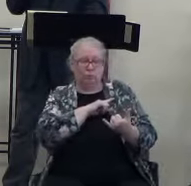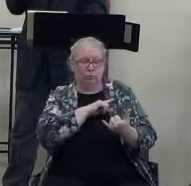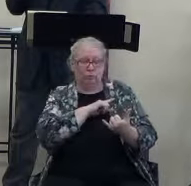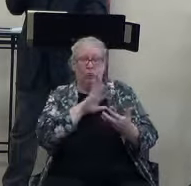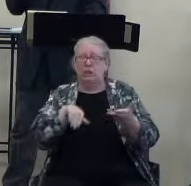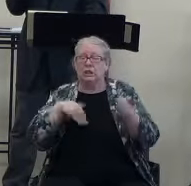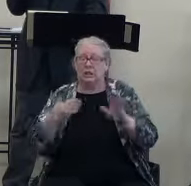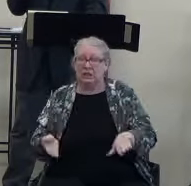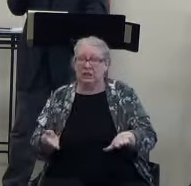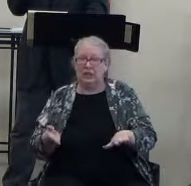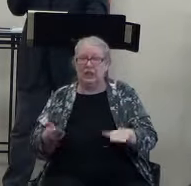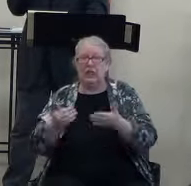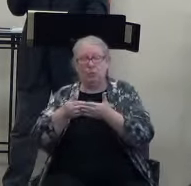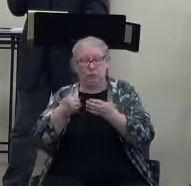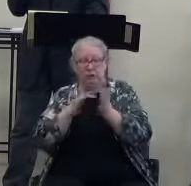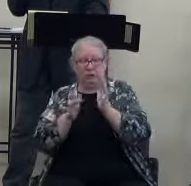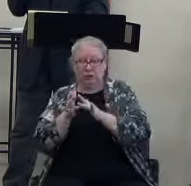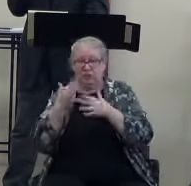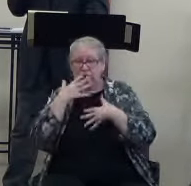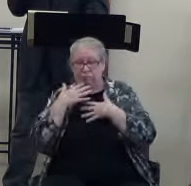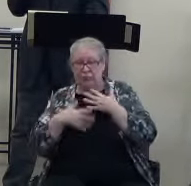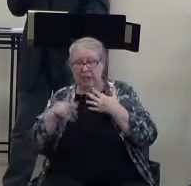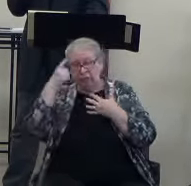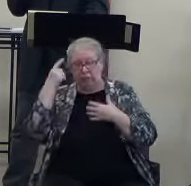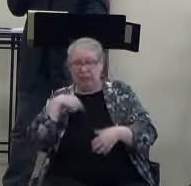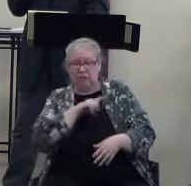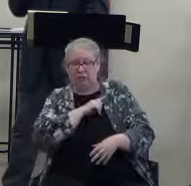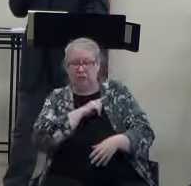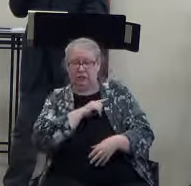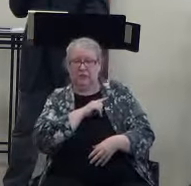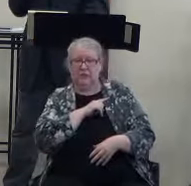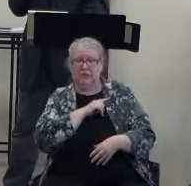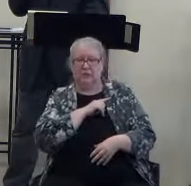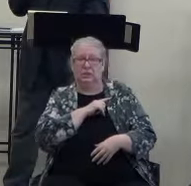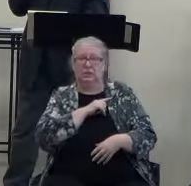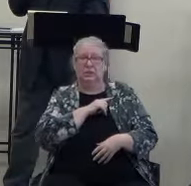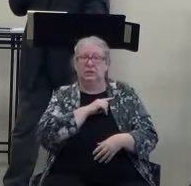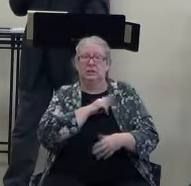The supernatural is in you, the spirit of truth, not man's word.